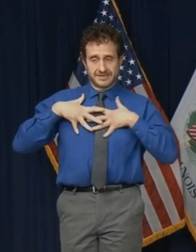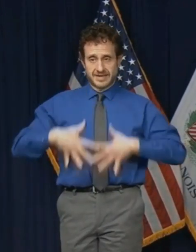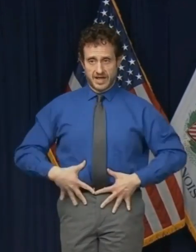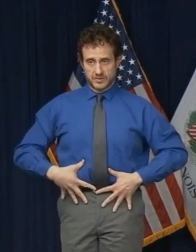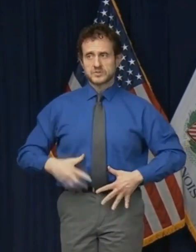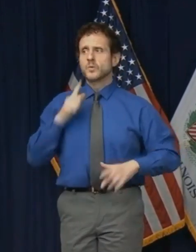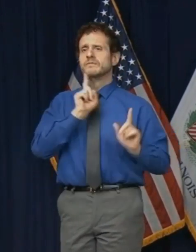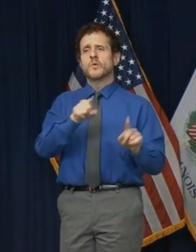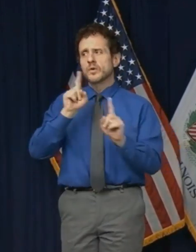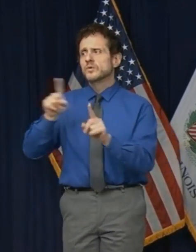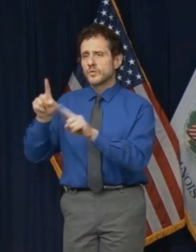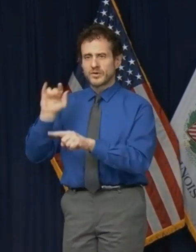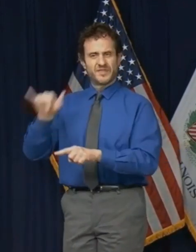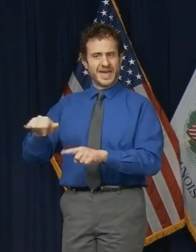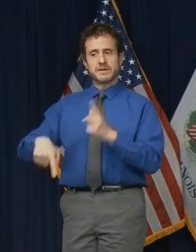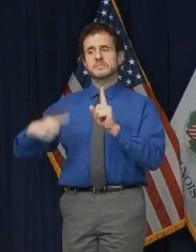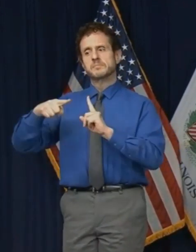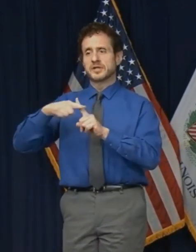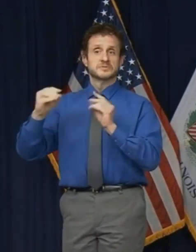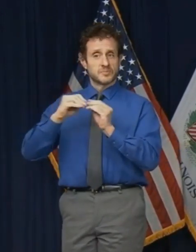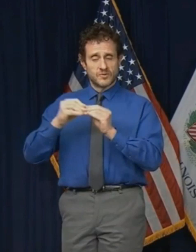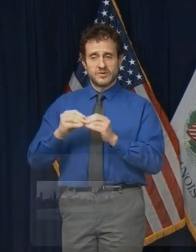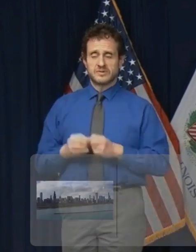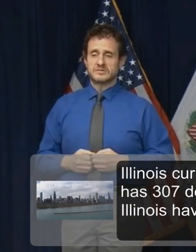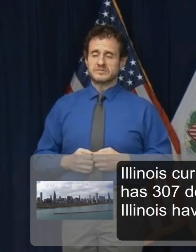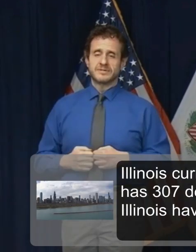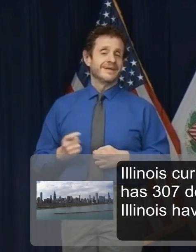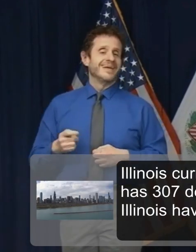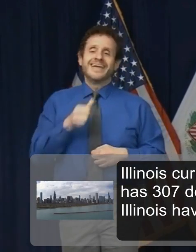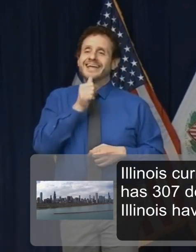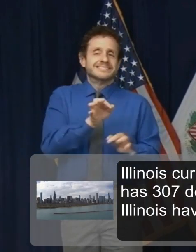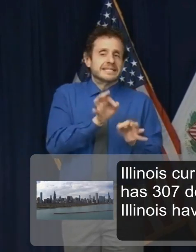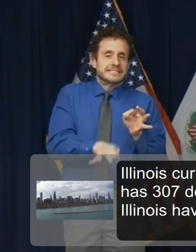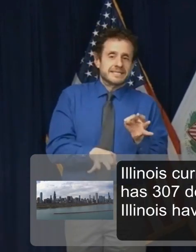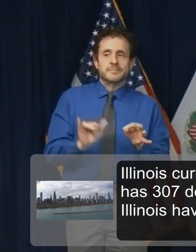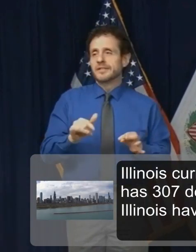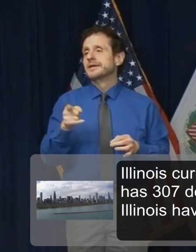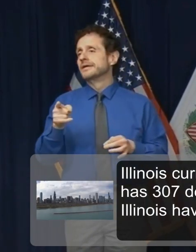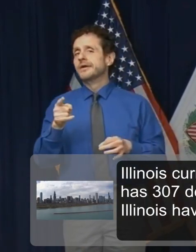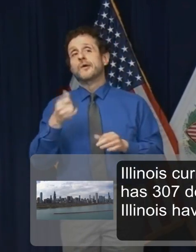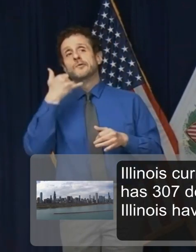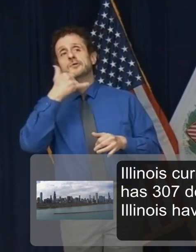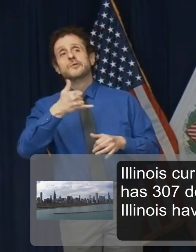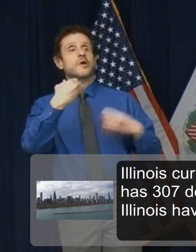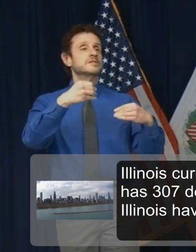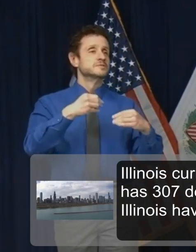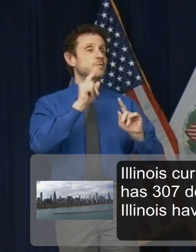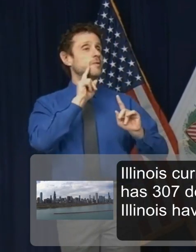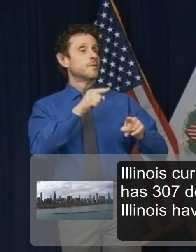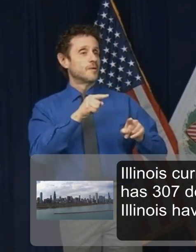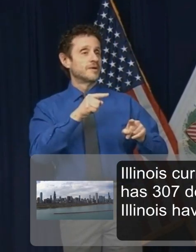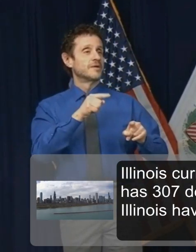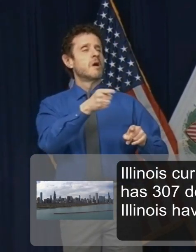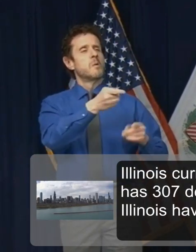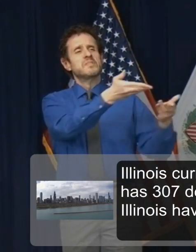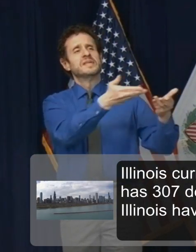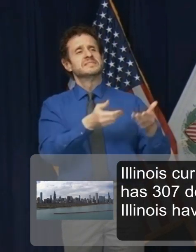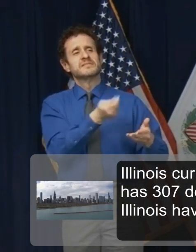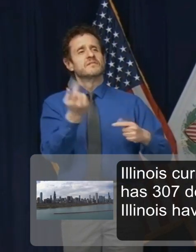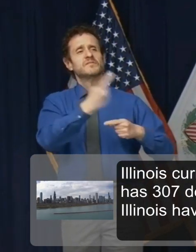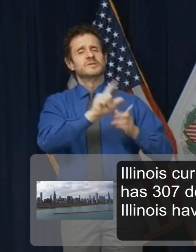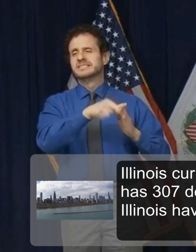Take note that this is not as simple as placing an order and having it arrive at your doorstep a few days later.